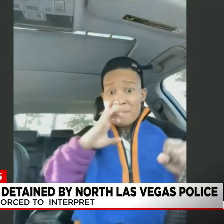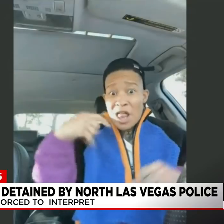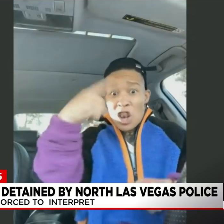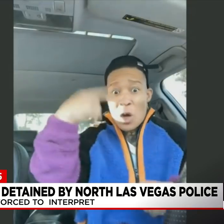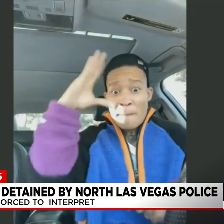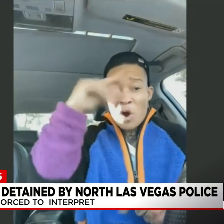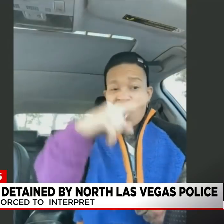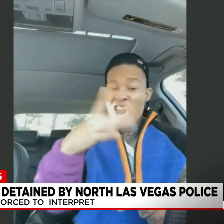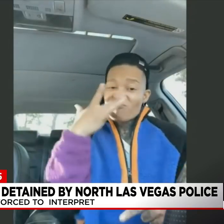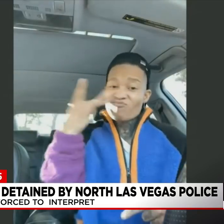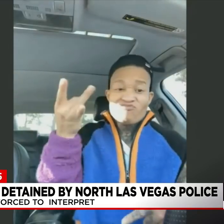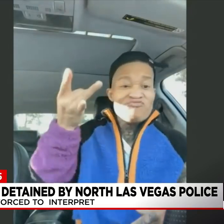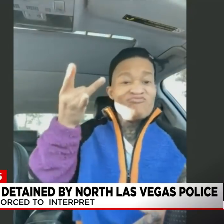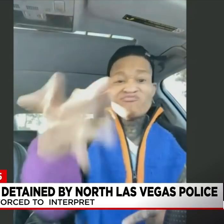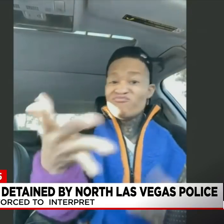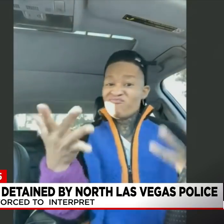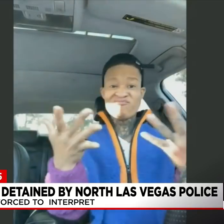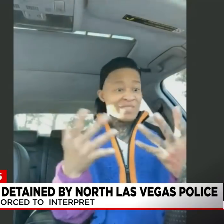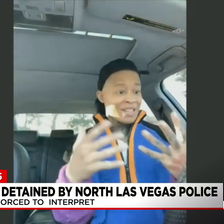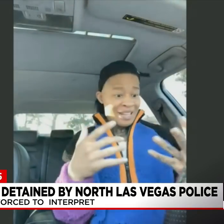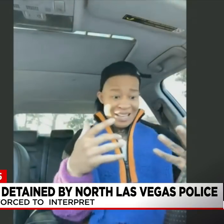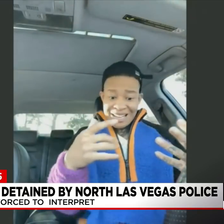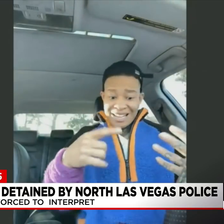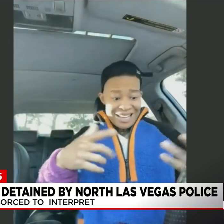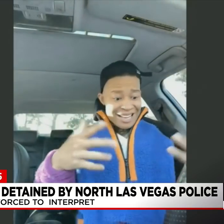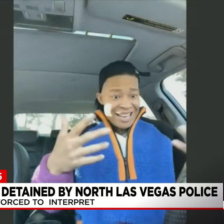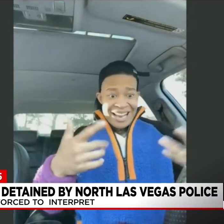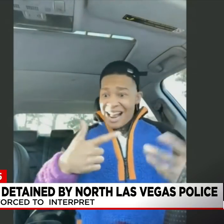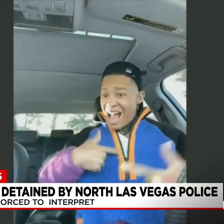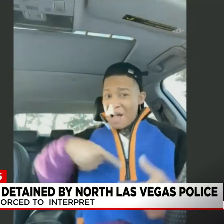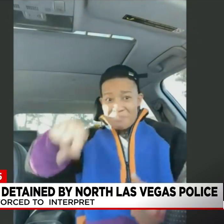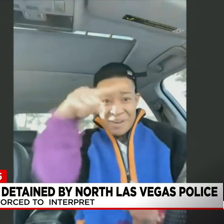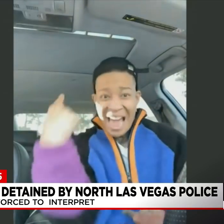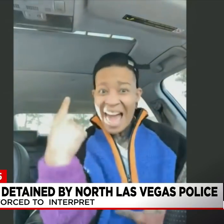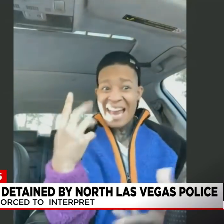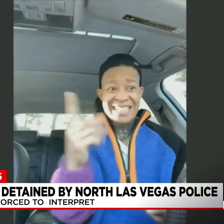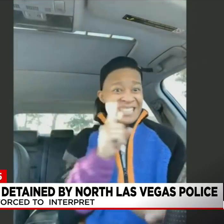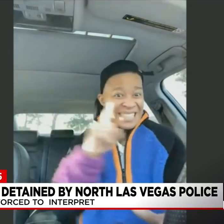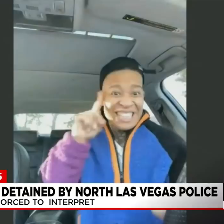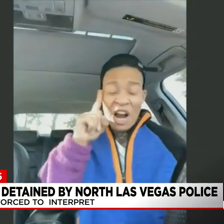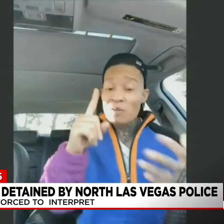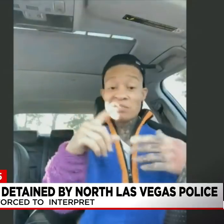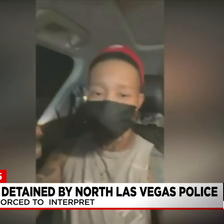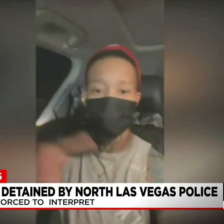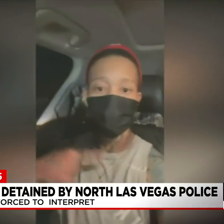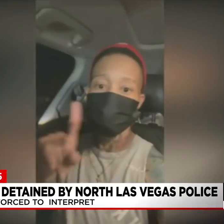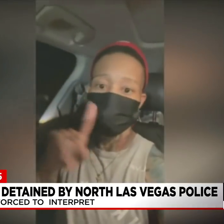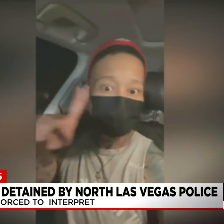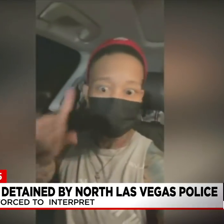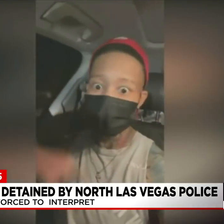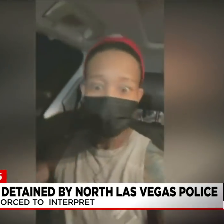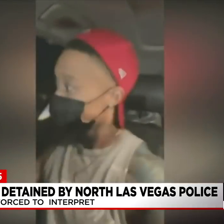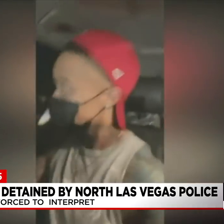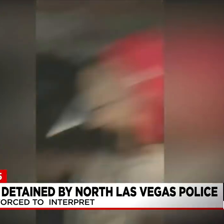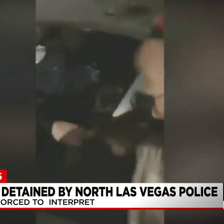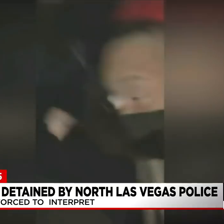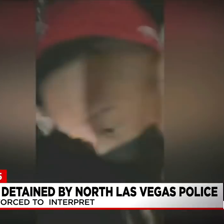raised black in this community. So when they see a police officer, they're also on high alert. Now she is demanding change.